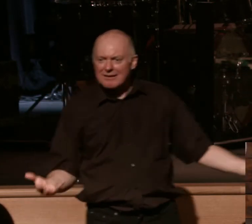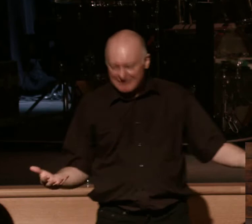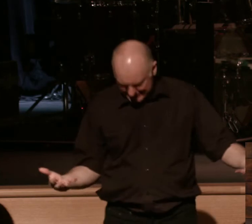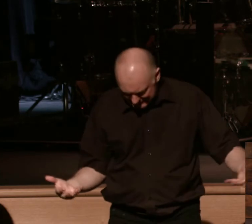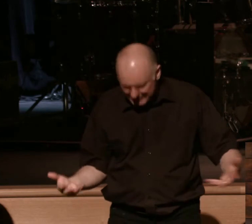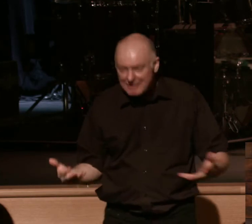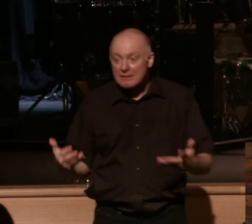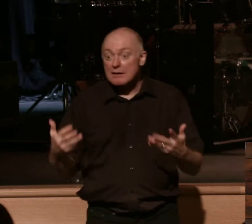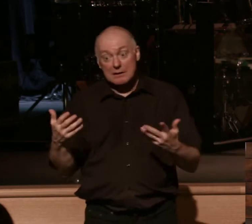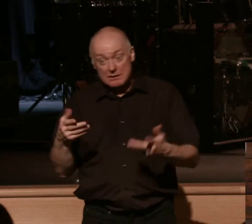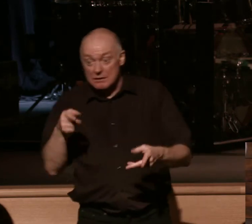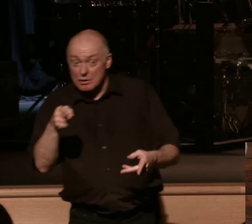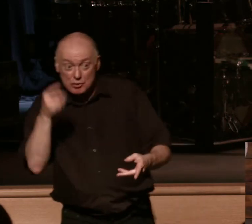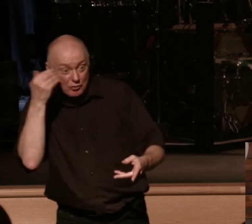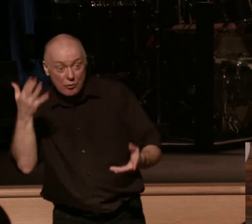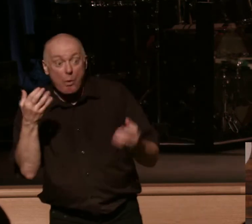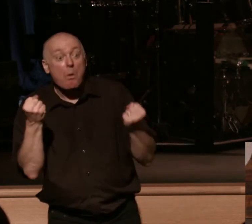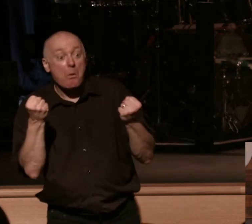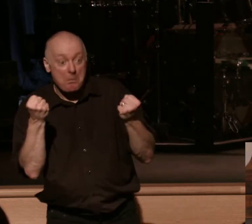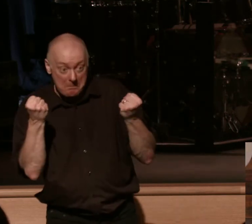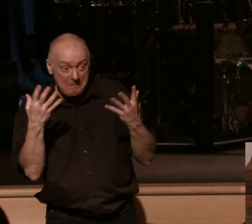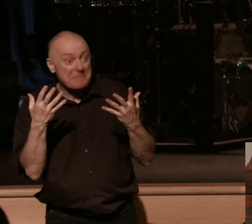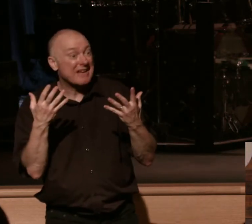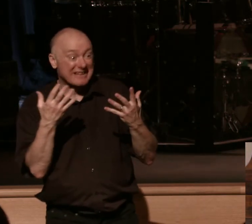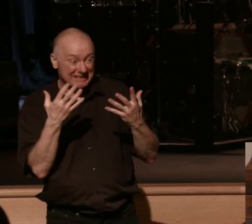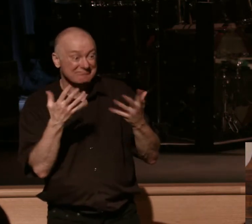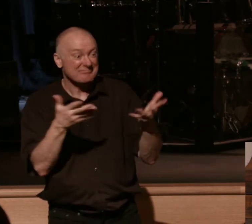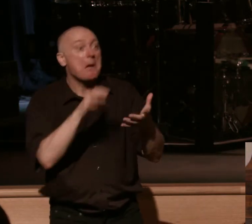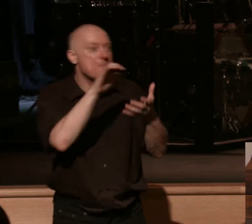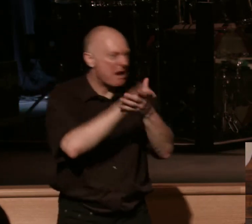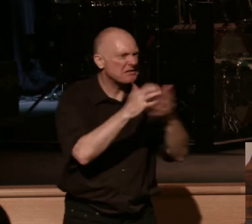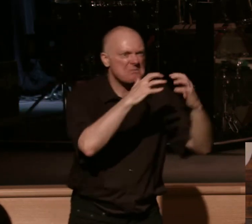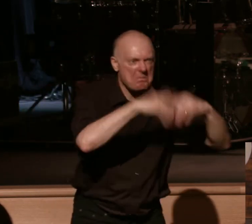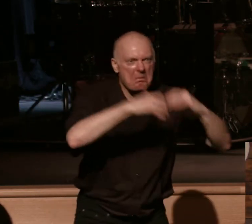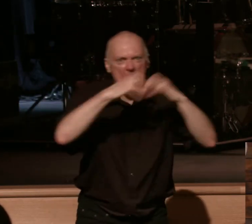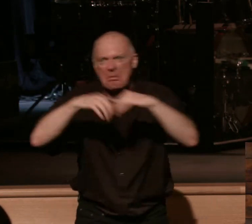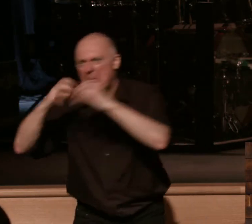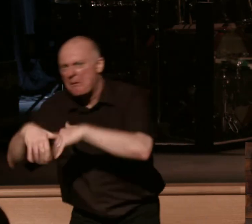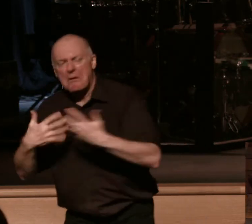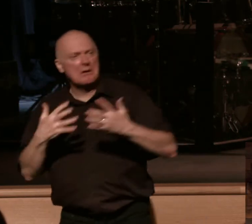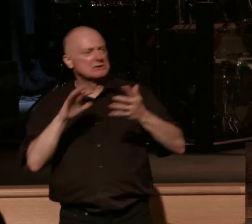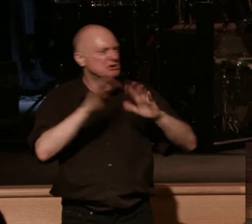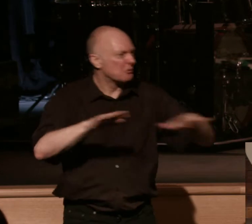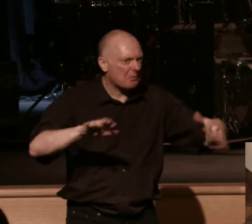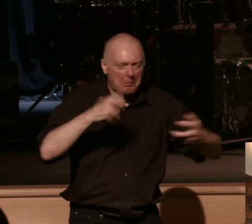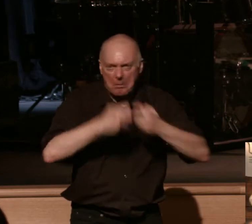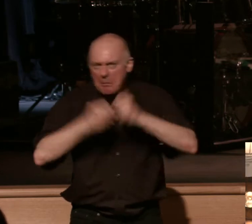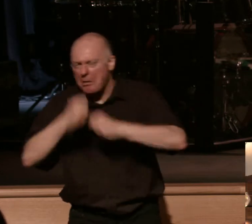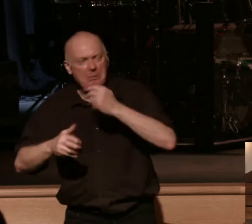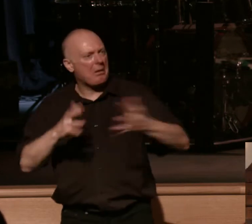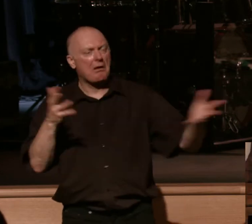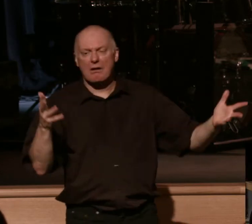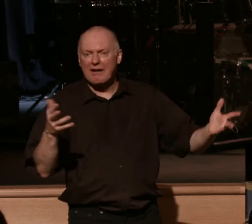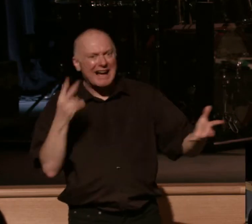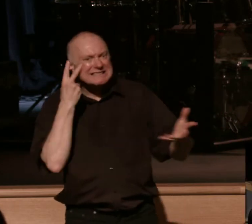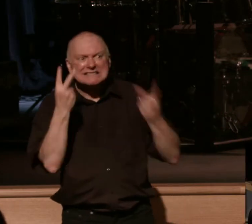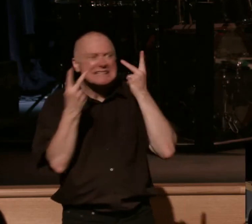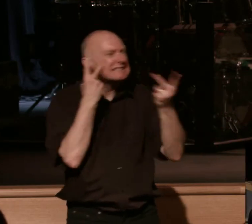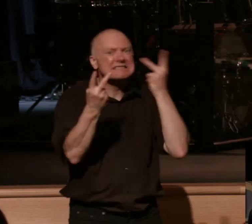up in this church and just you just see a family destroyed a marriage ruined children doing this then I just just the pain the suffering it's sin